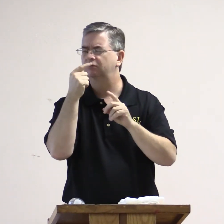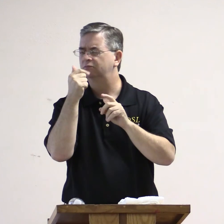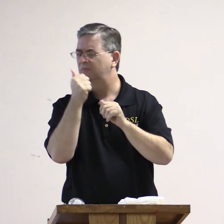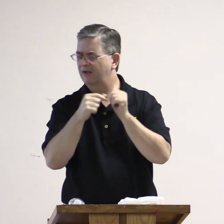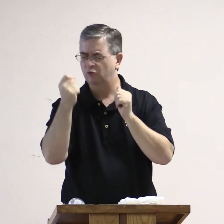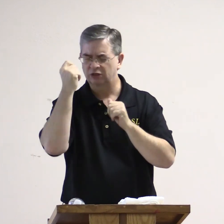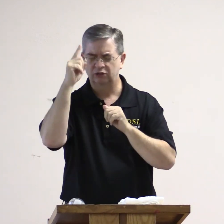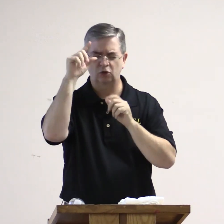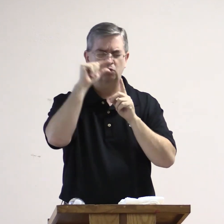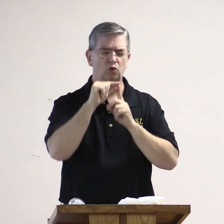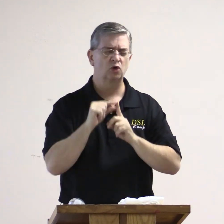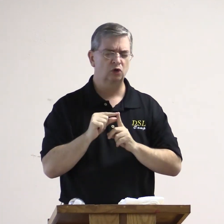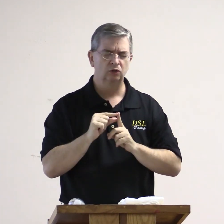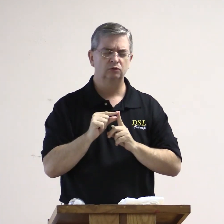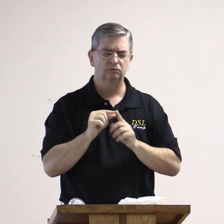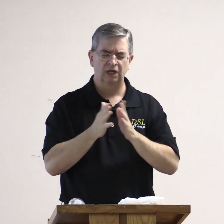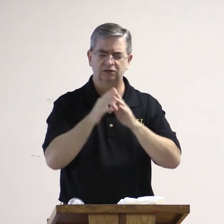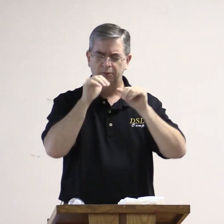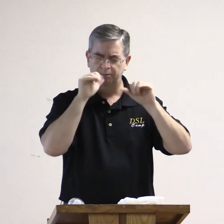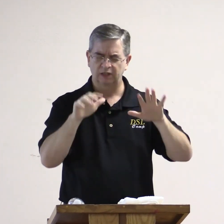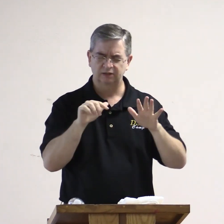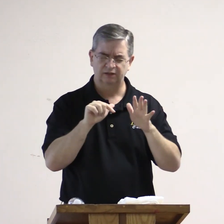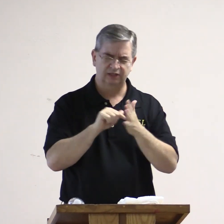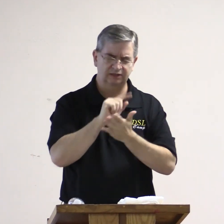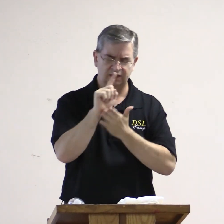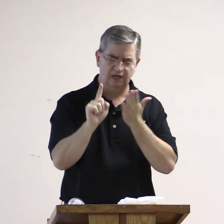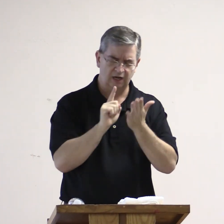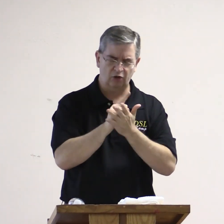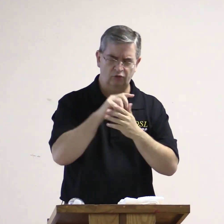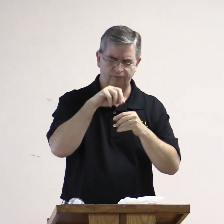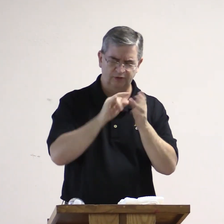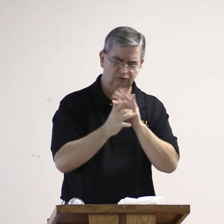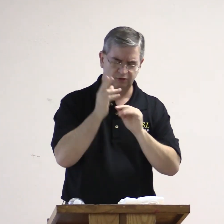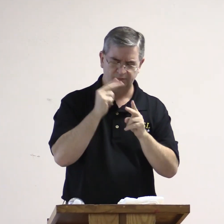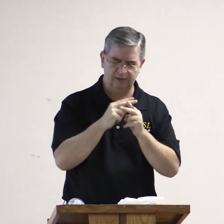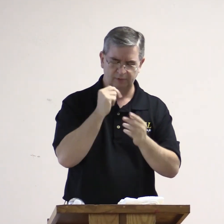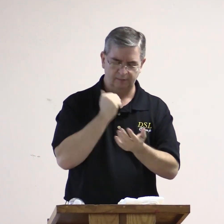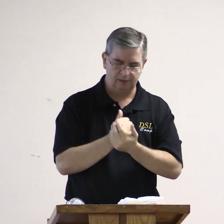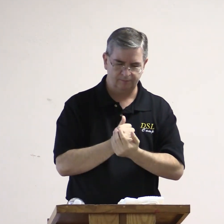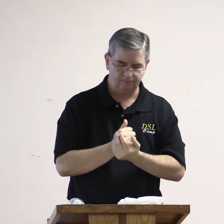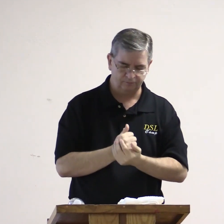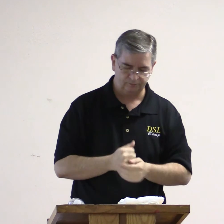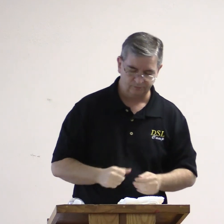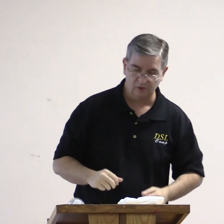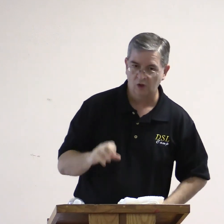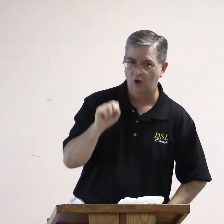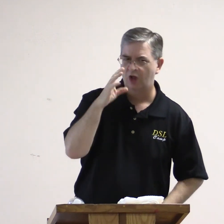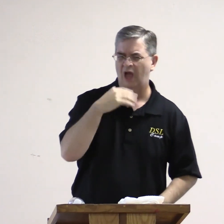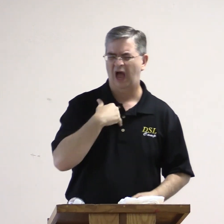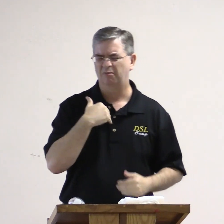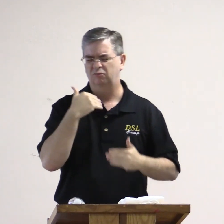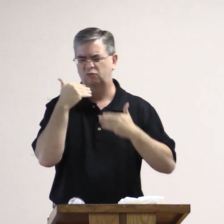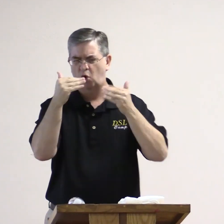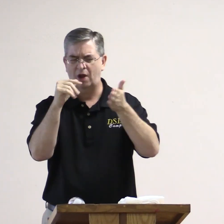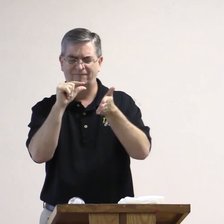voice to be clear to them. So they can understand. And it can be a blessing time for them. In your name we pray. Amen. you.